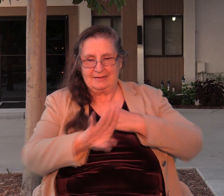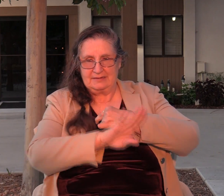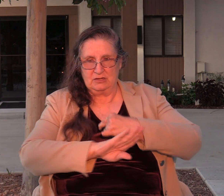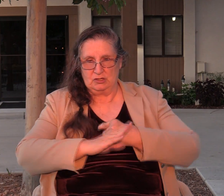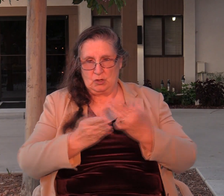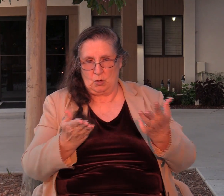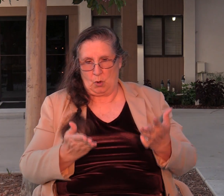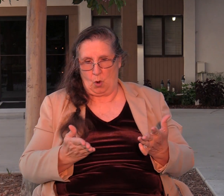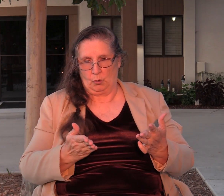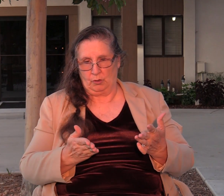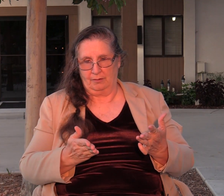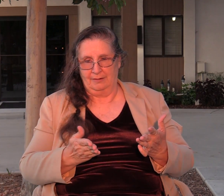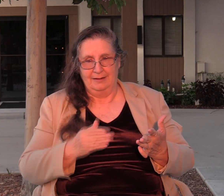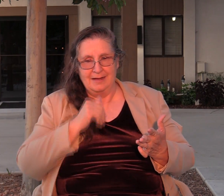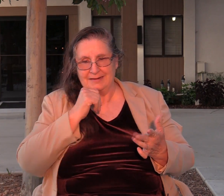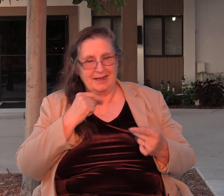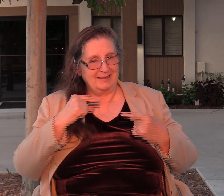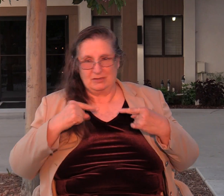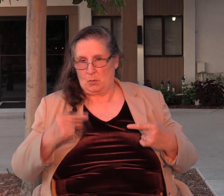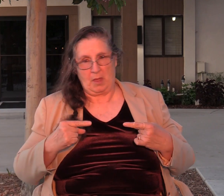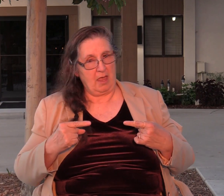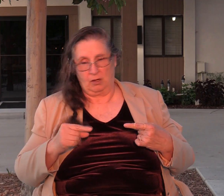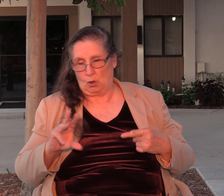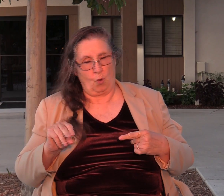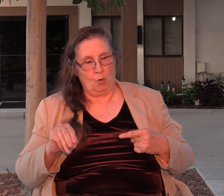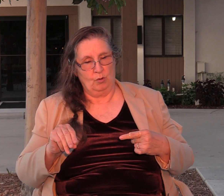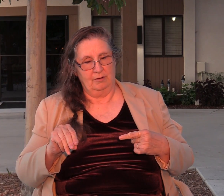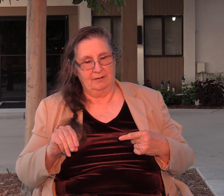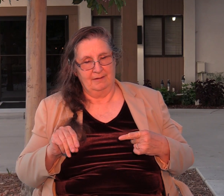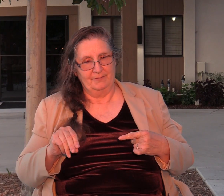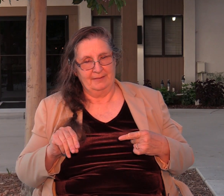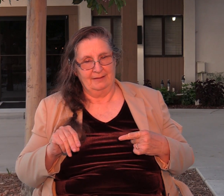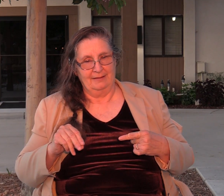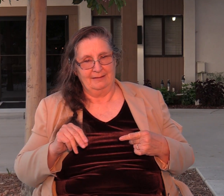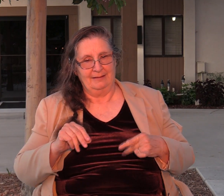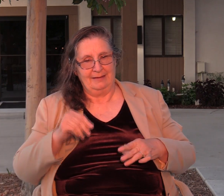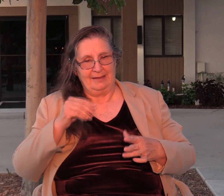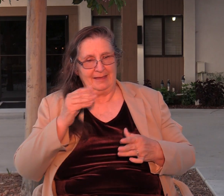Not because of the pain or anything like that and my suffering you know it wasn't like that.